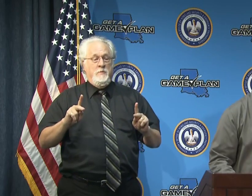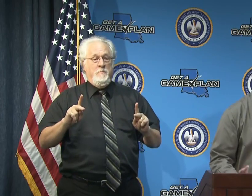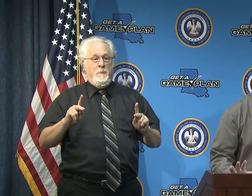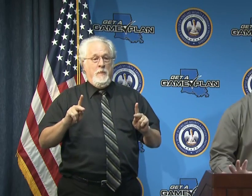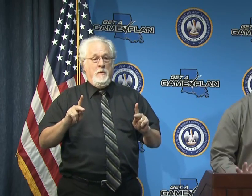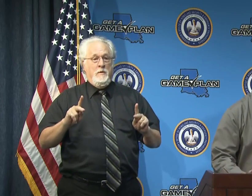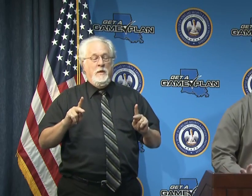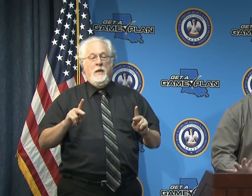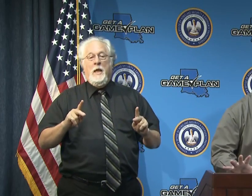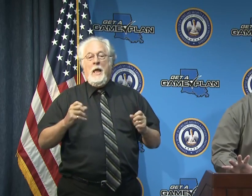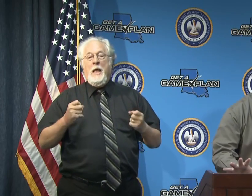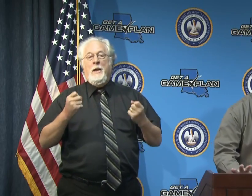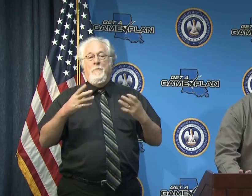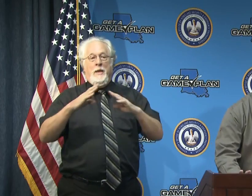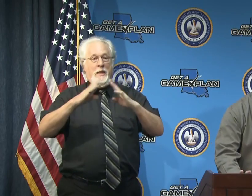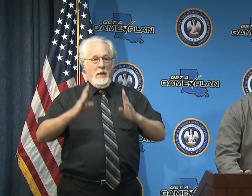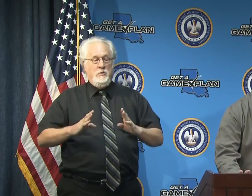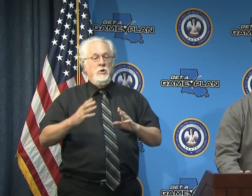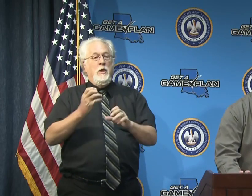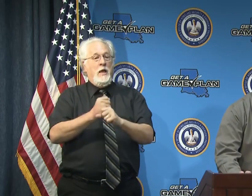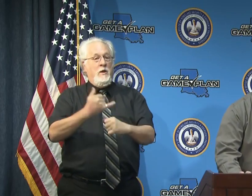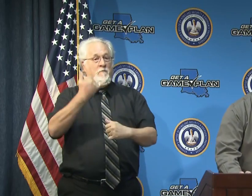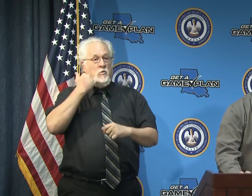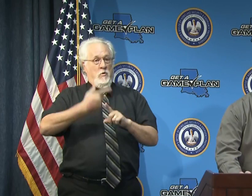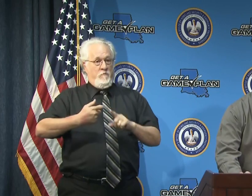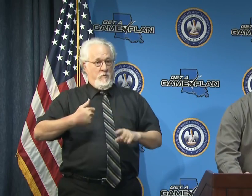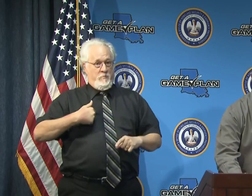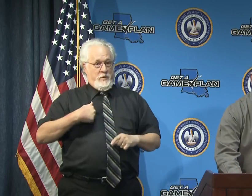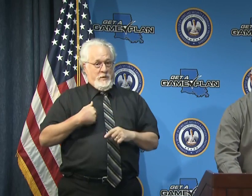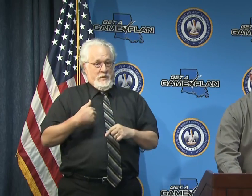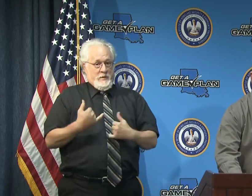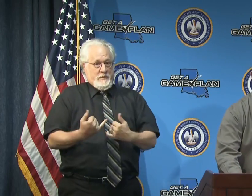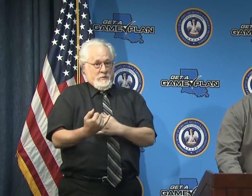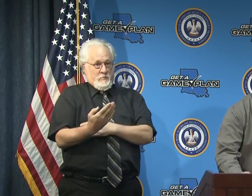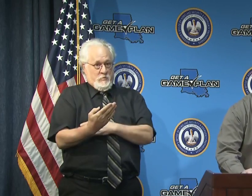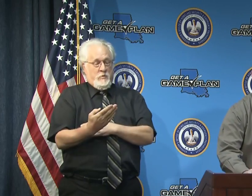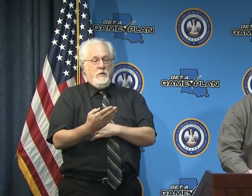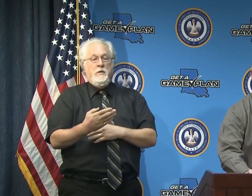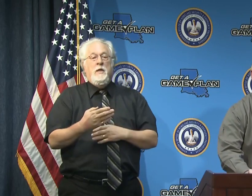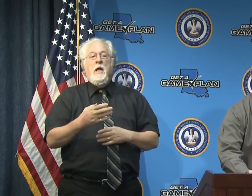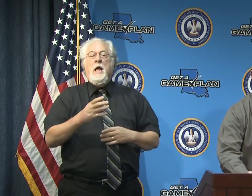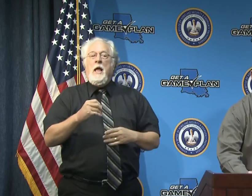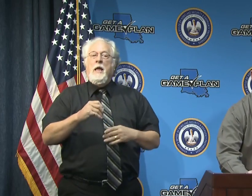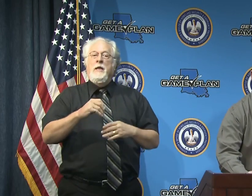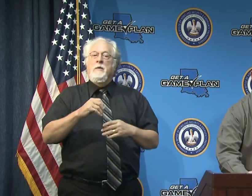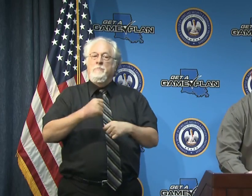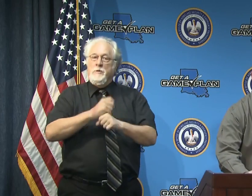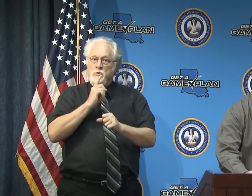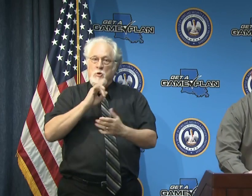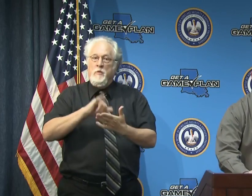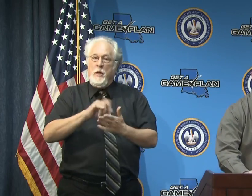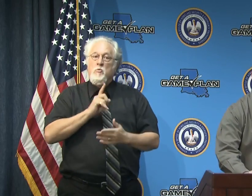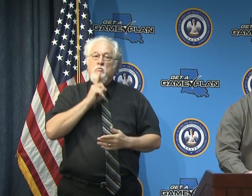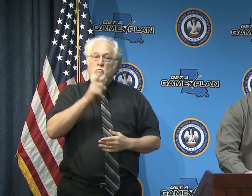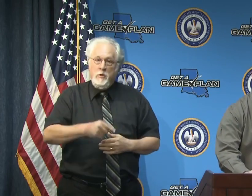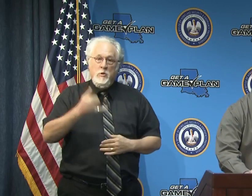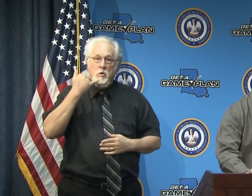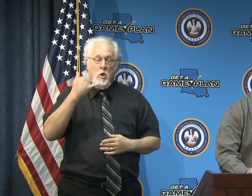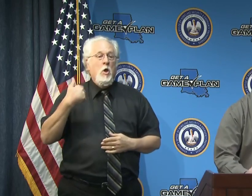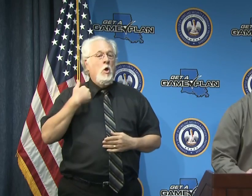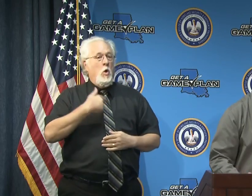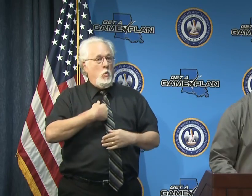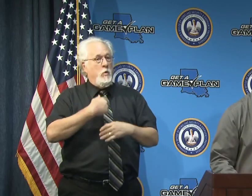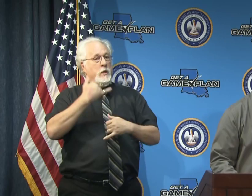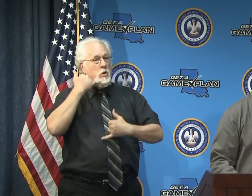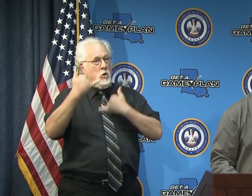many households have received a phone call from me earlier today and I just want to assure people that that was real we